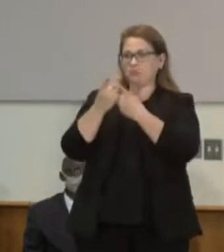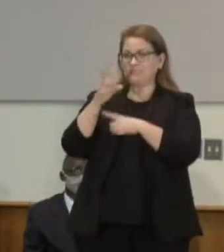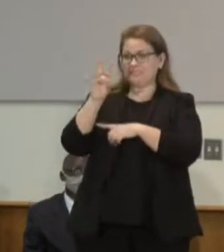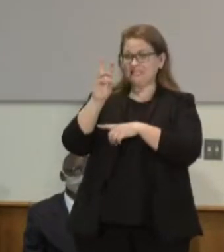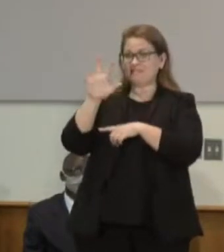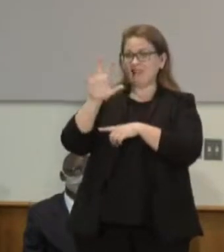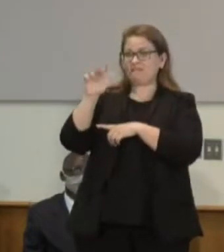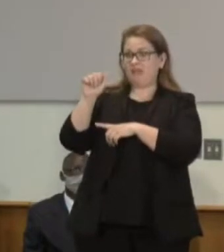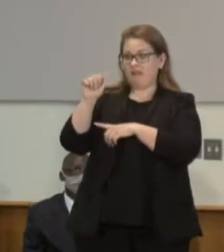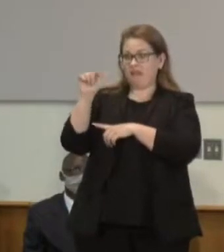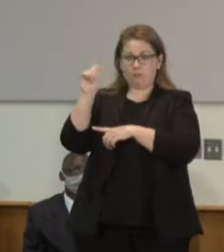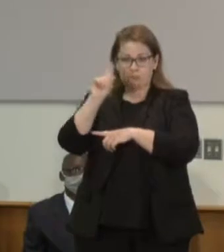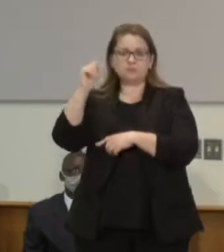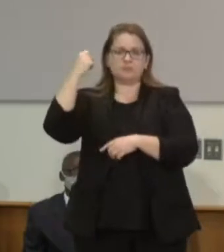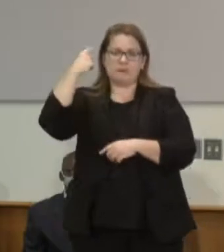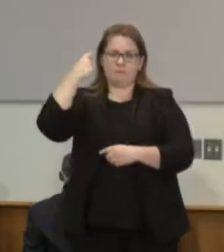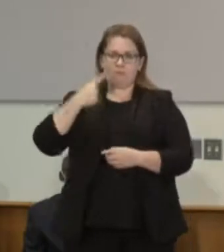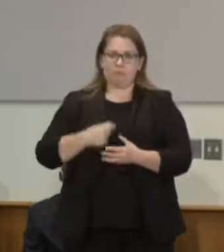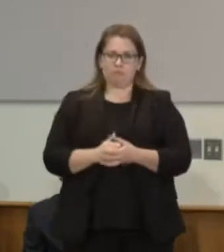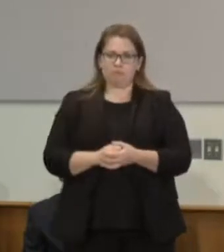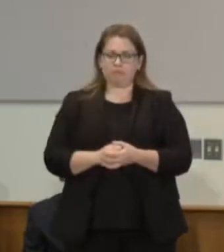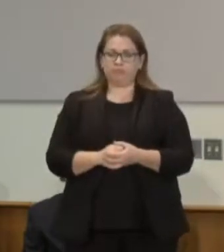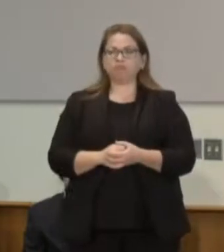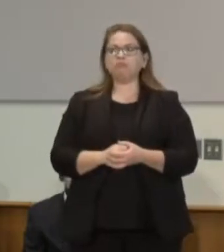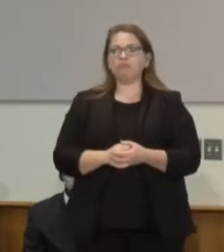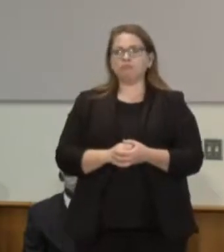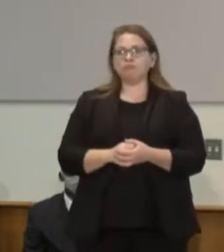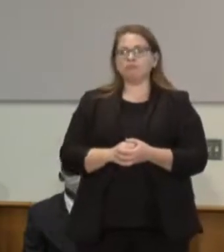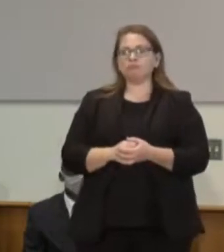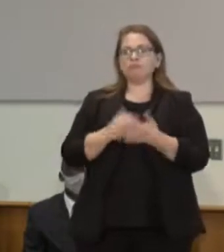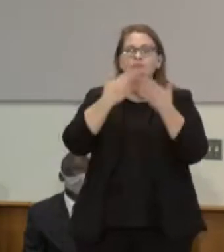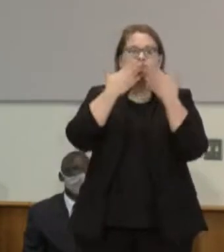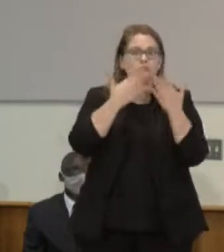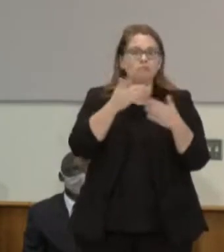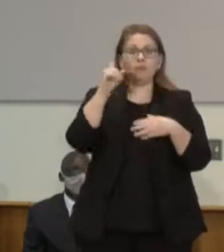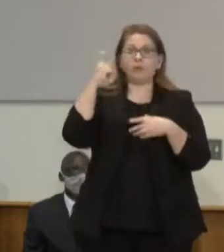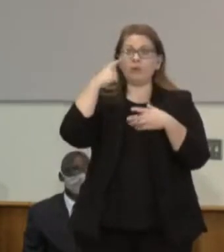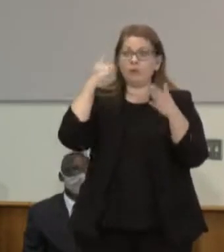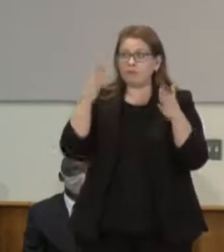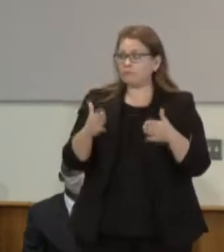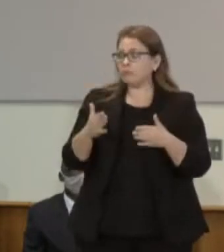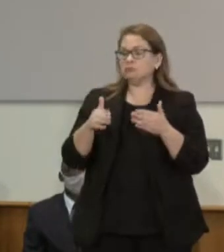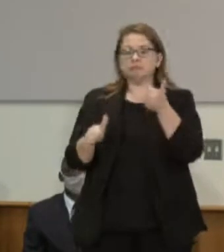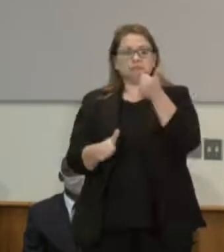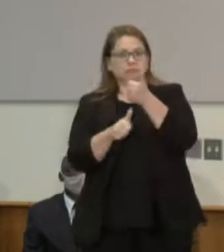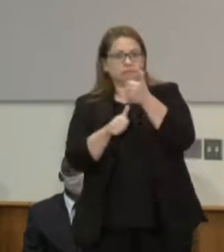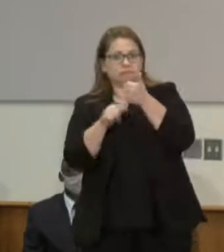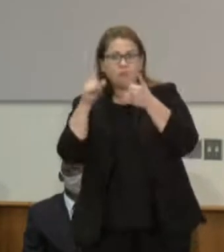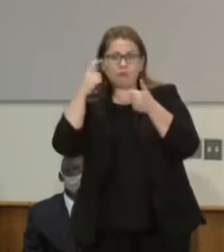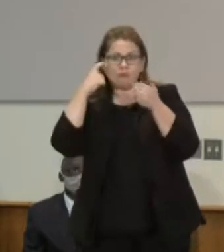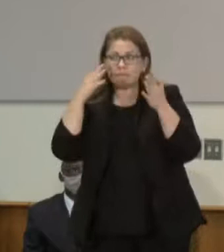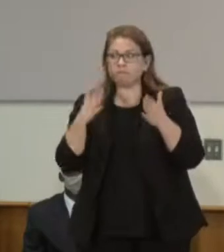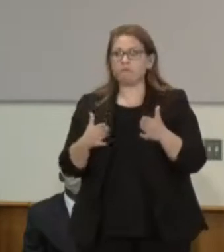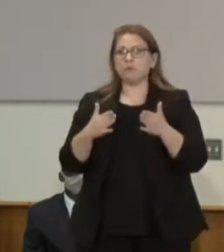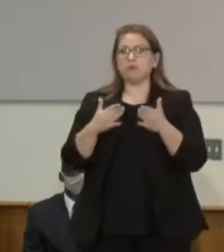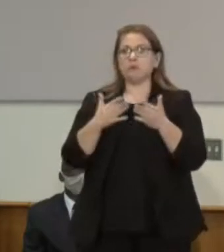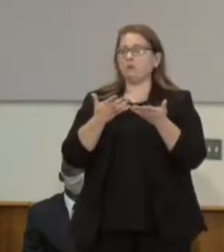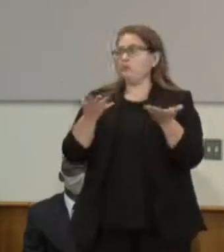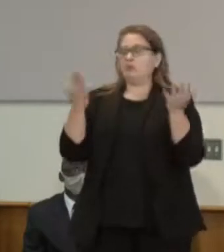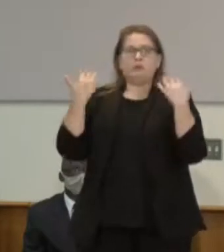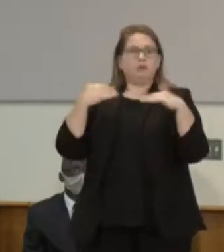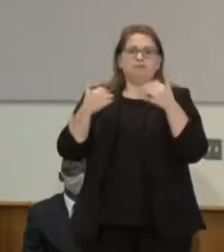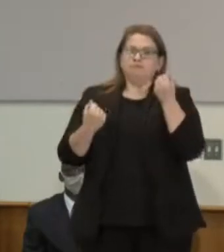just want to thank the governor and the lieutenant governor for supporting police